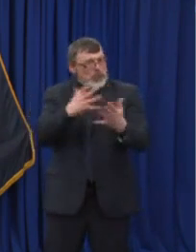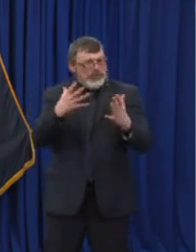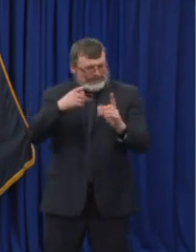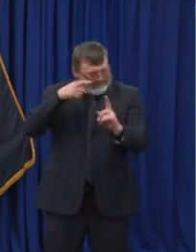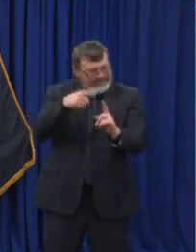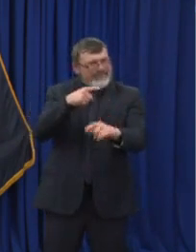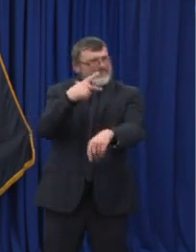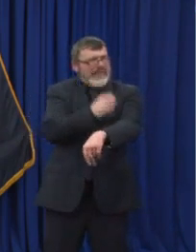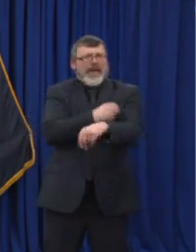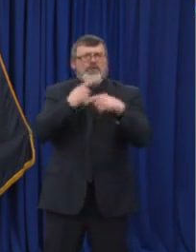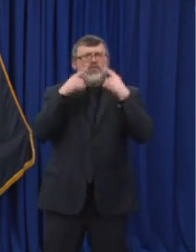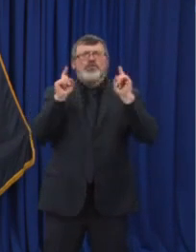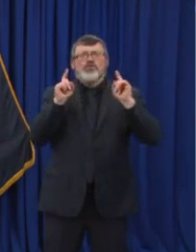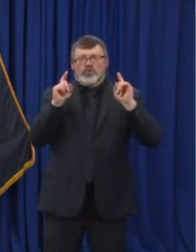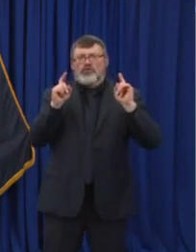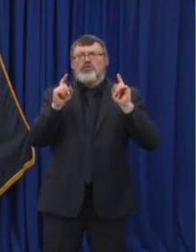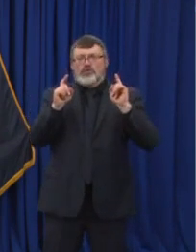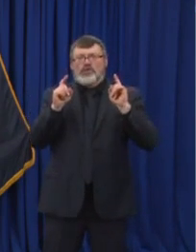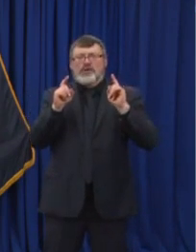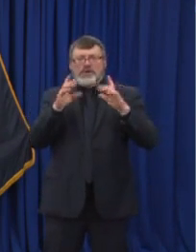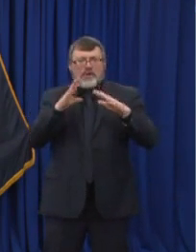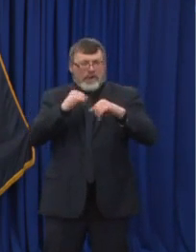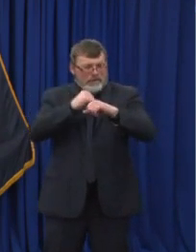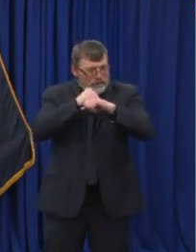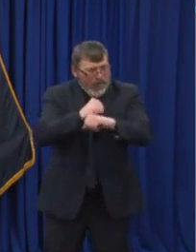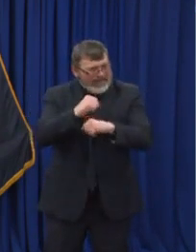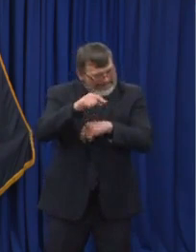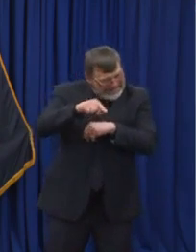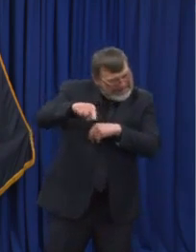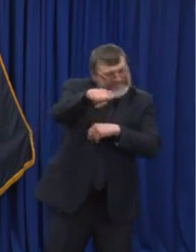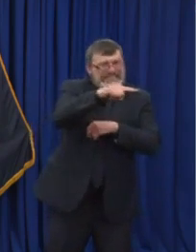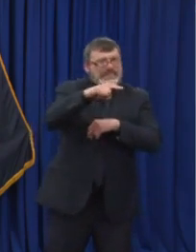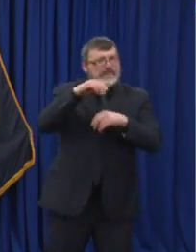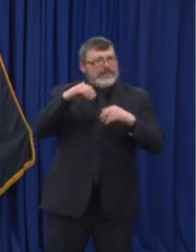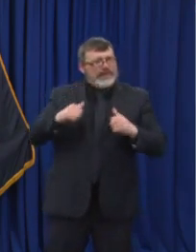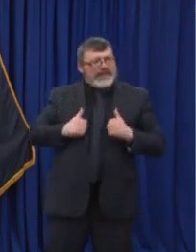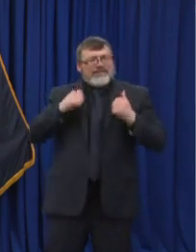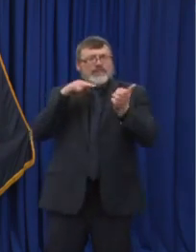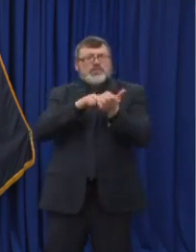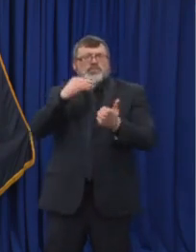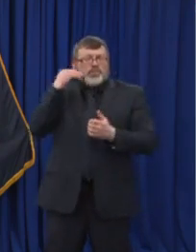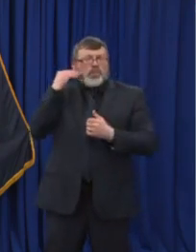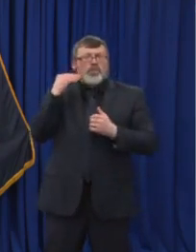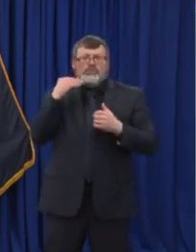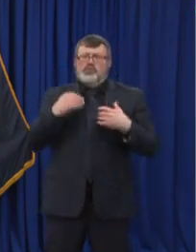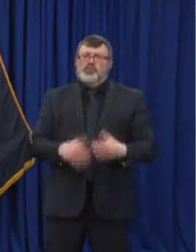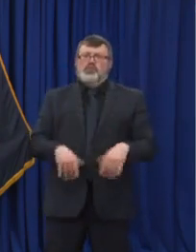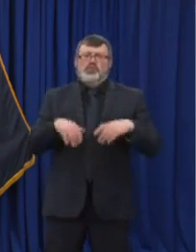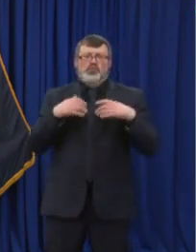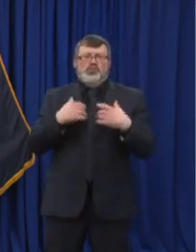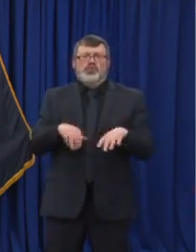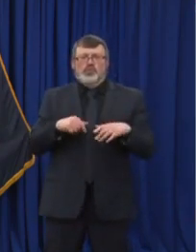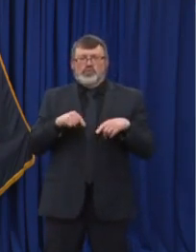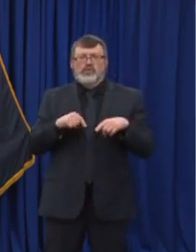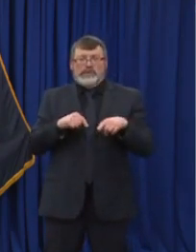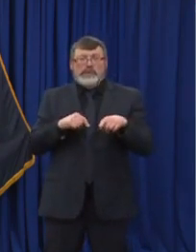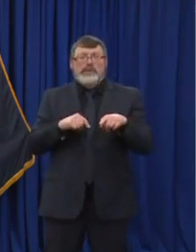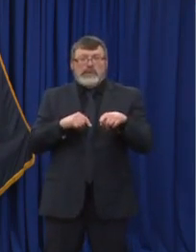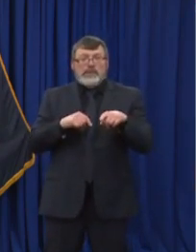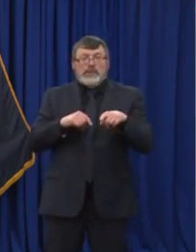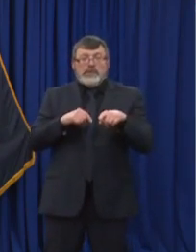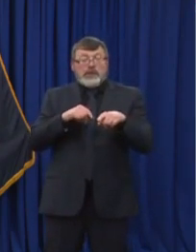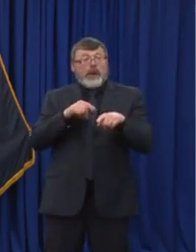that take care of our most vulnerable citizens are prioritized with the vaccine. And obviously we're and we'll keep watching these numbers. And as these numbers